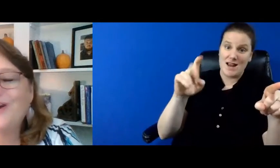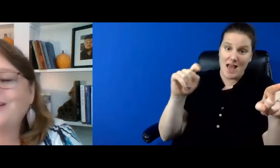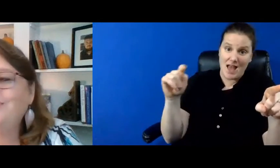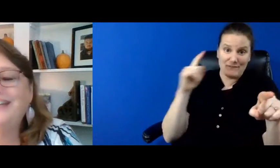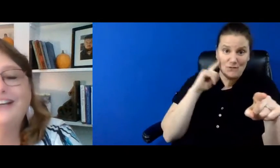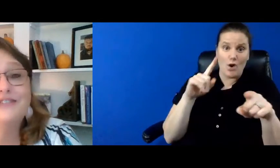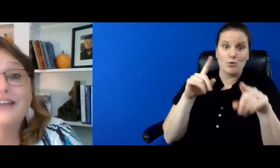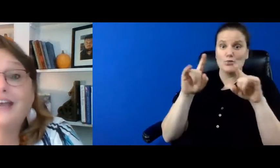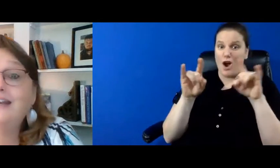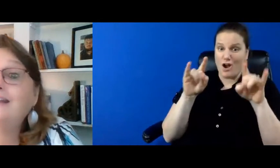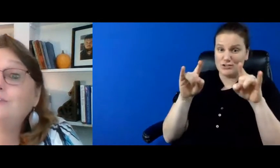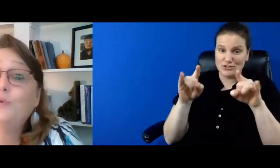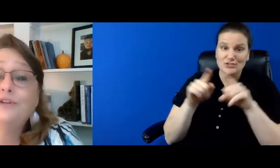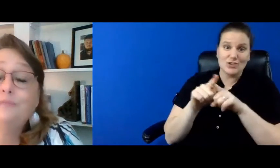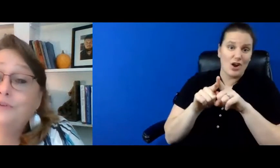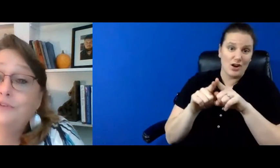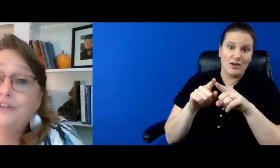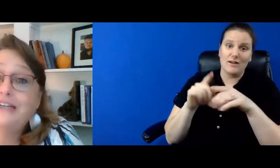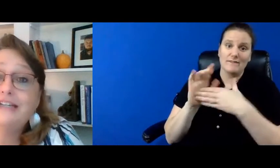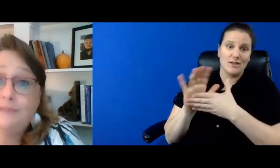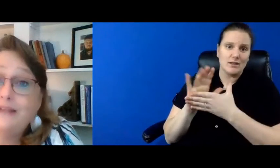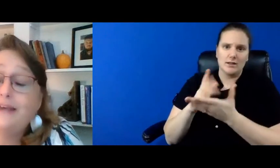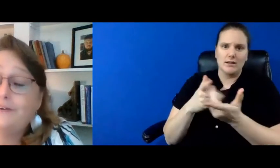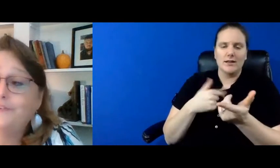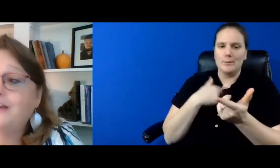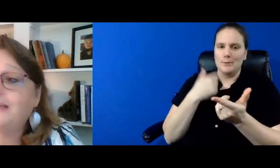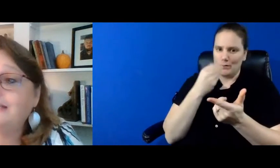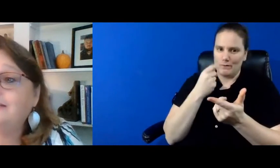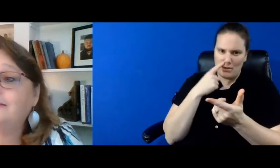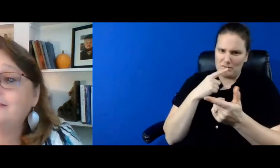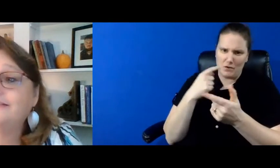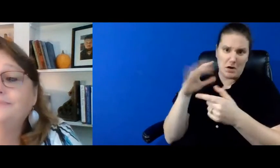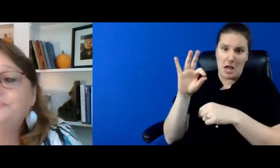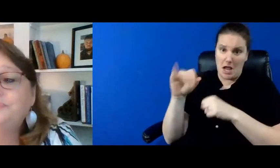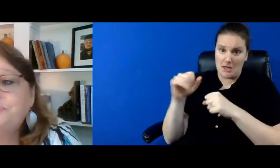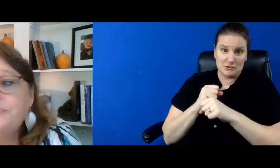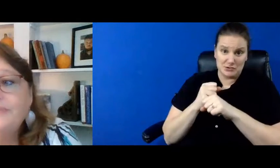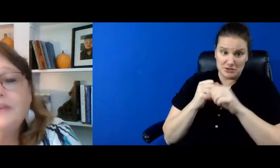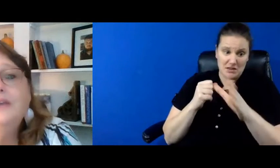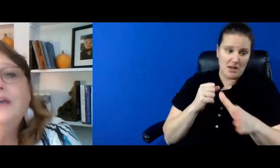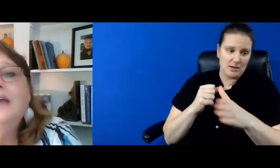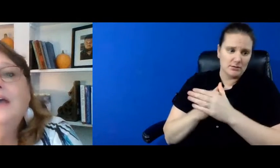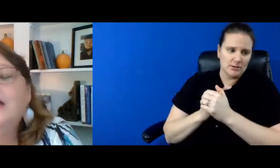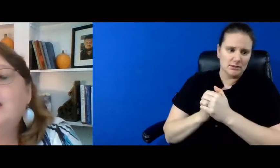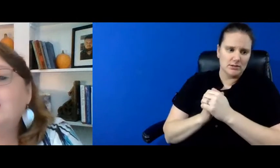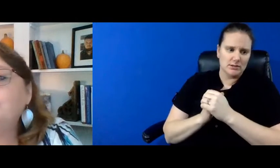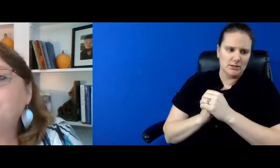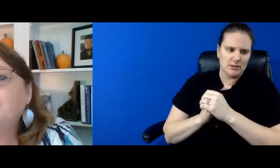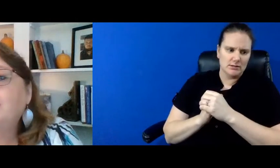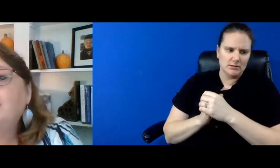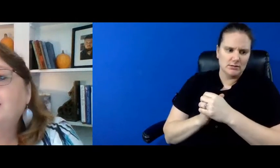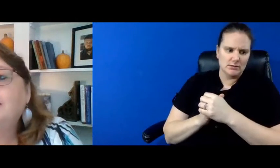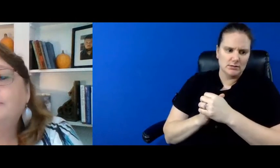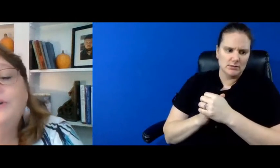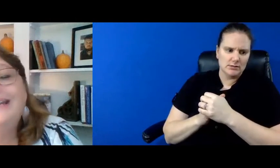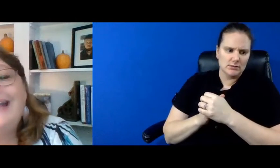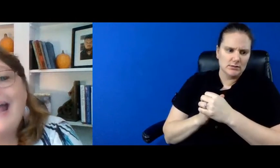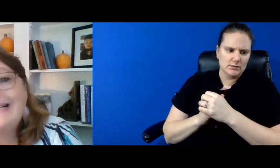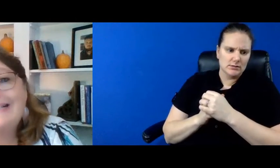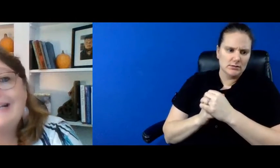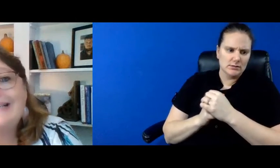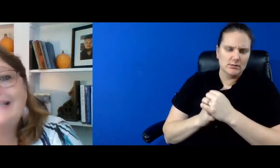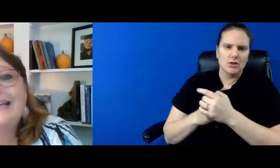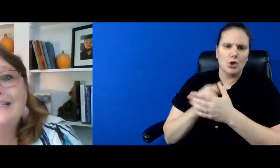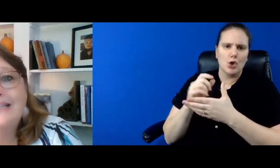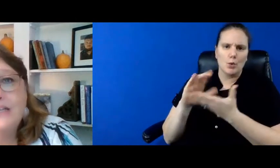be in those rock videos and it has worked beautifully he's been there for nine years um community